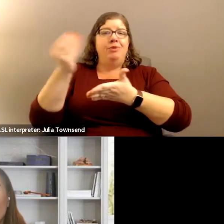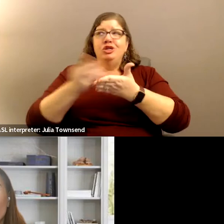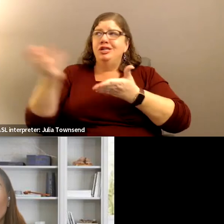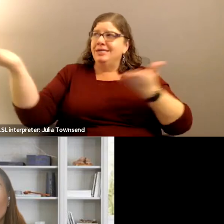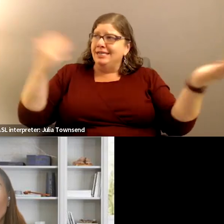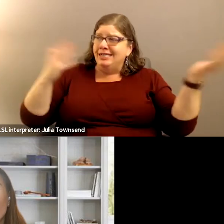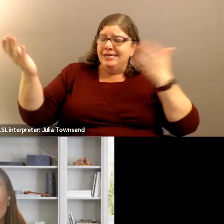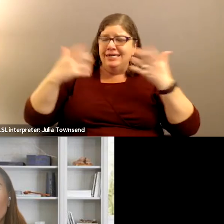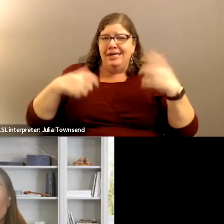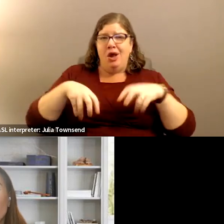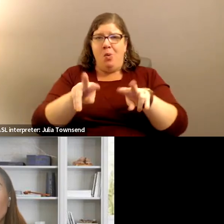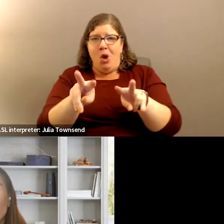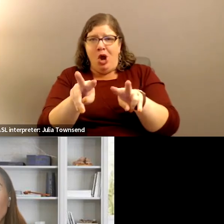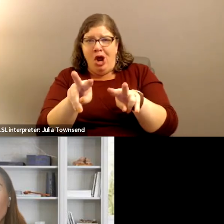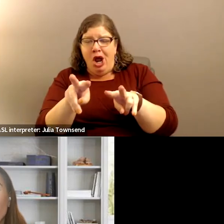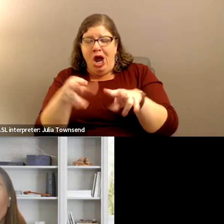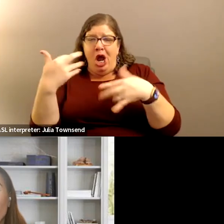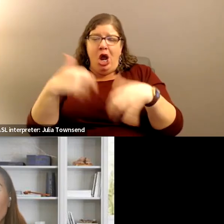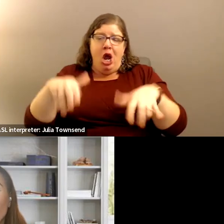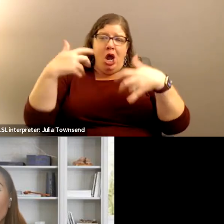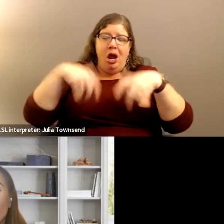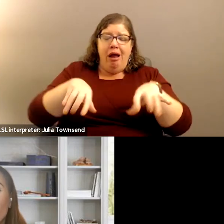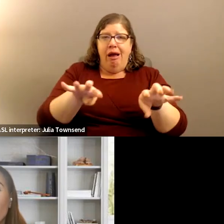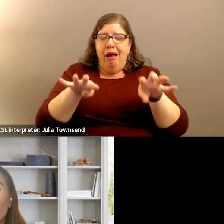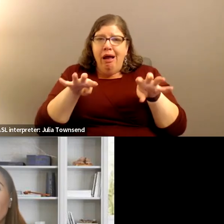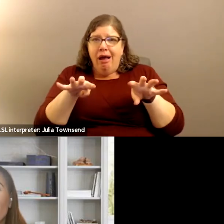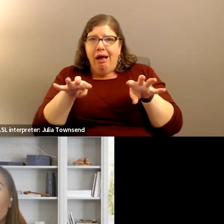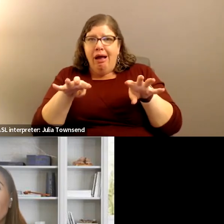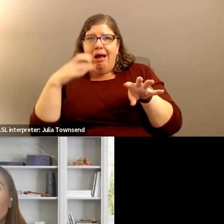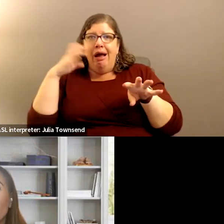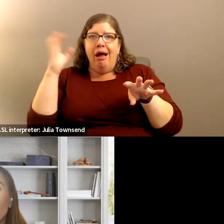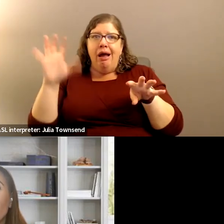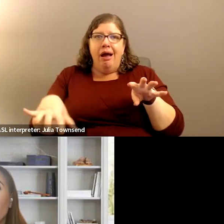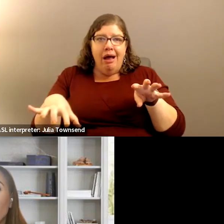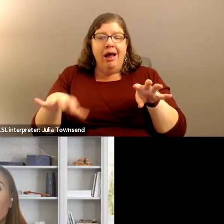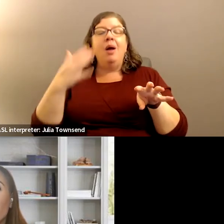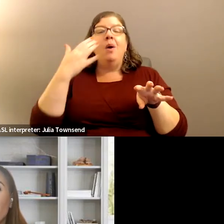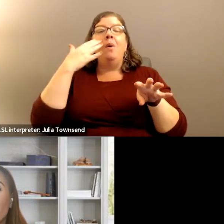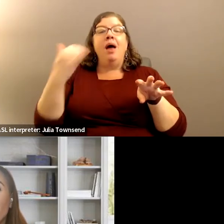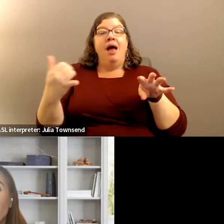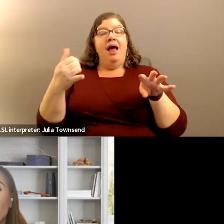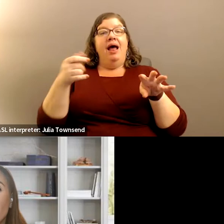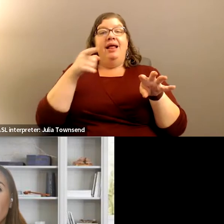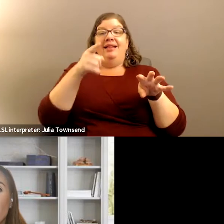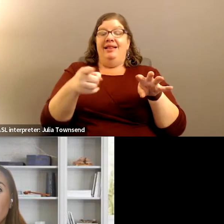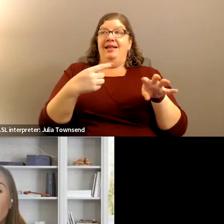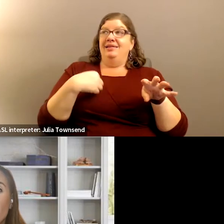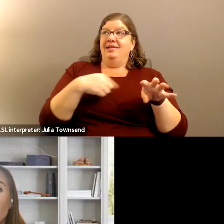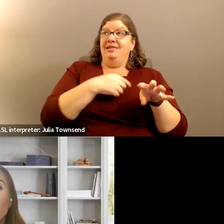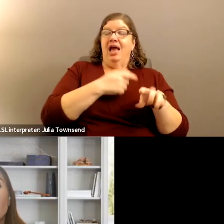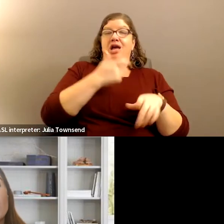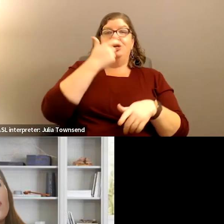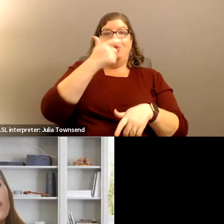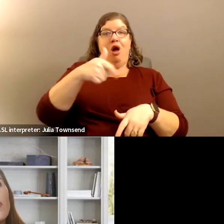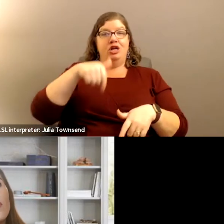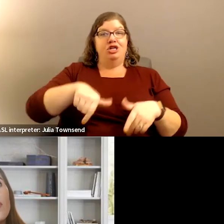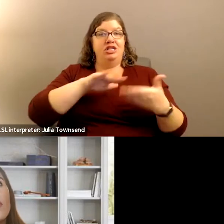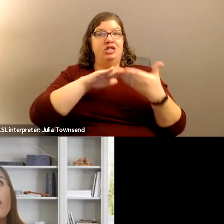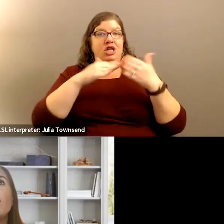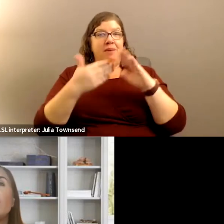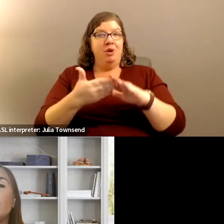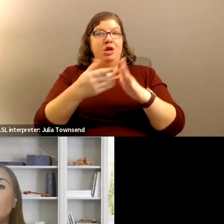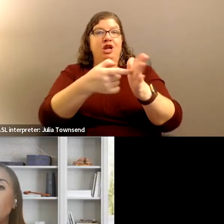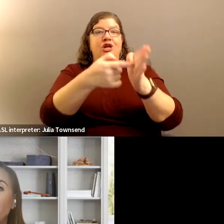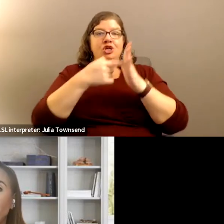facilities, from everywhere. Come watch this. Because this is us watching our community show